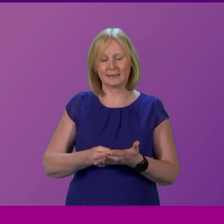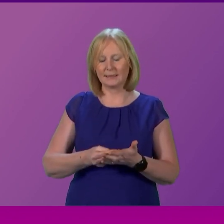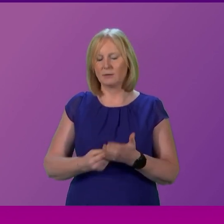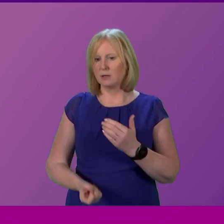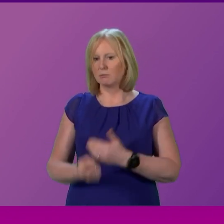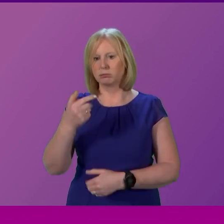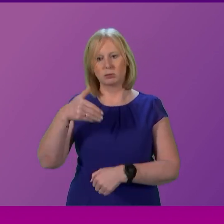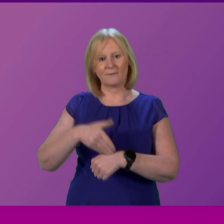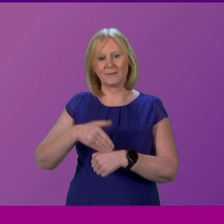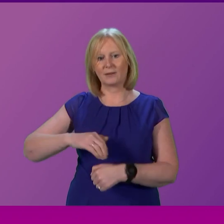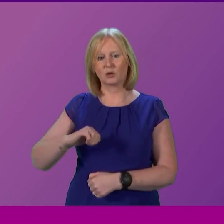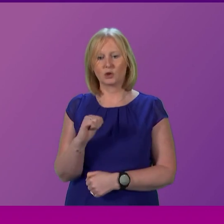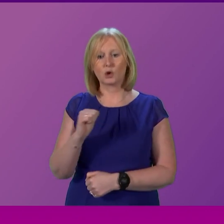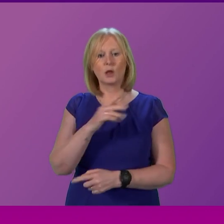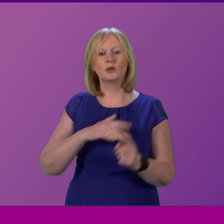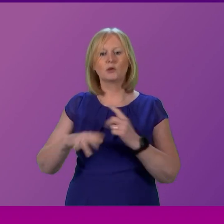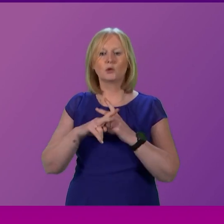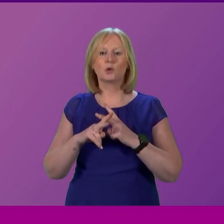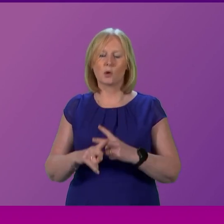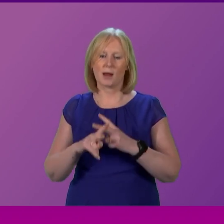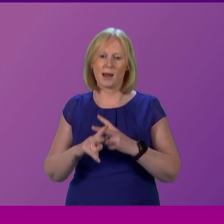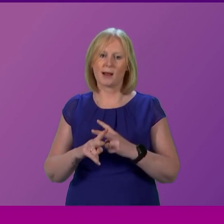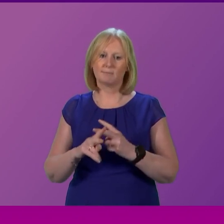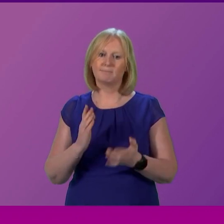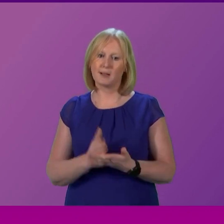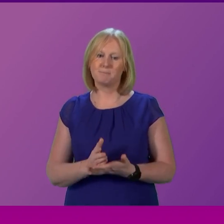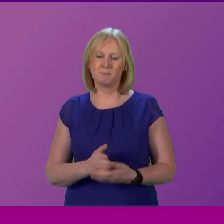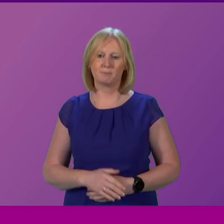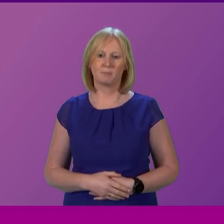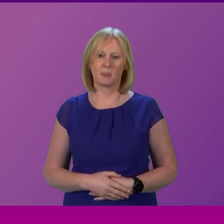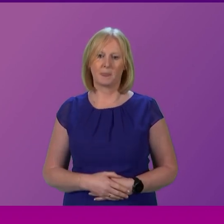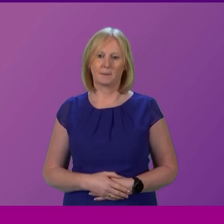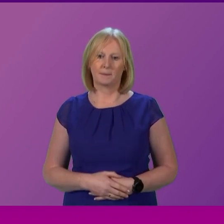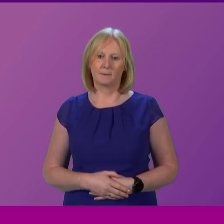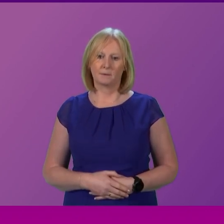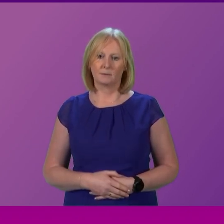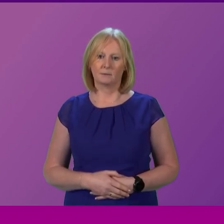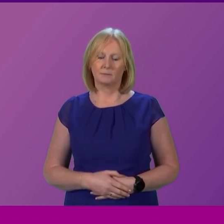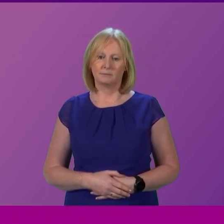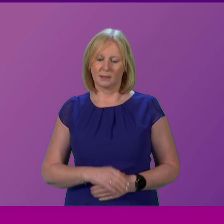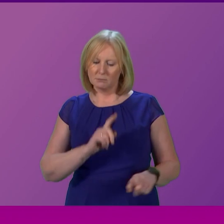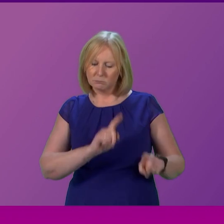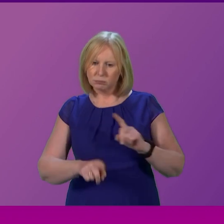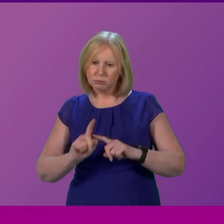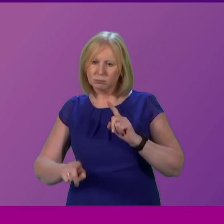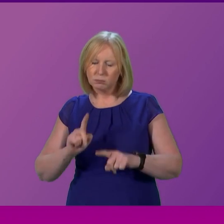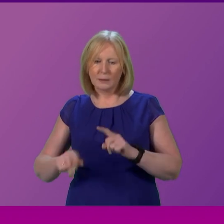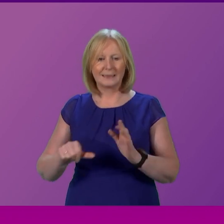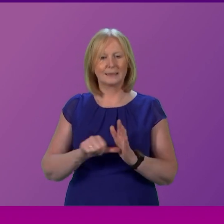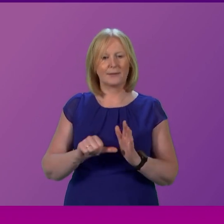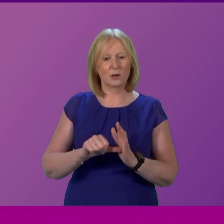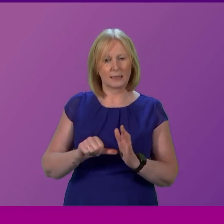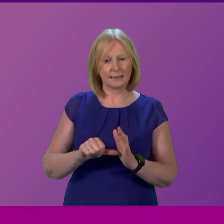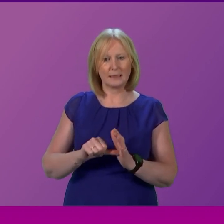for Scotland's social care sector in particular. Whilst fully acknowledging the multiple difficulties we are facing,